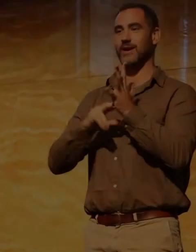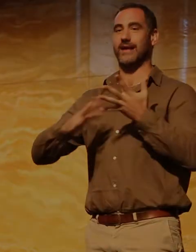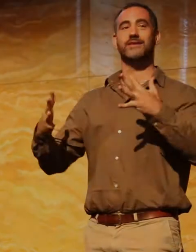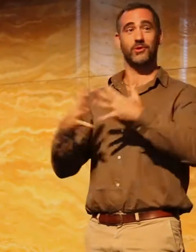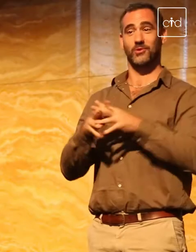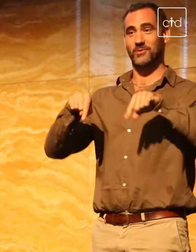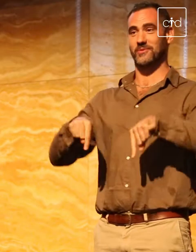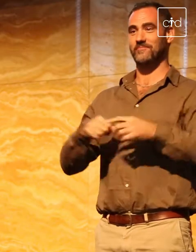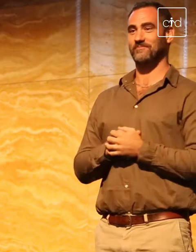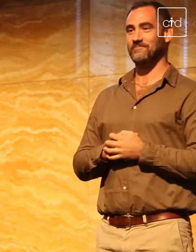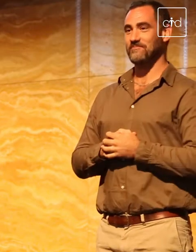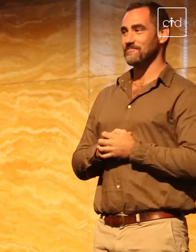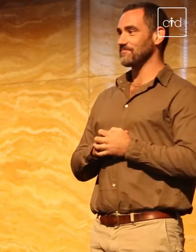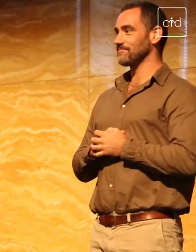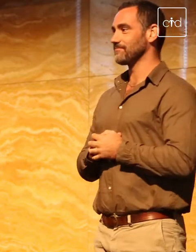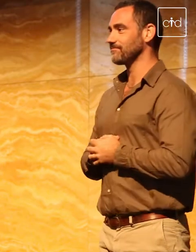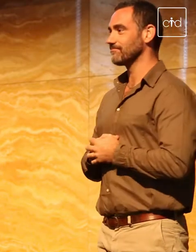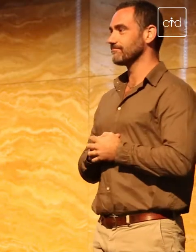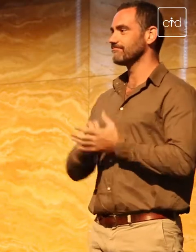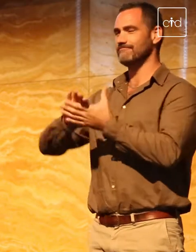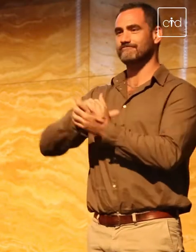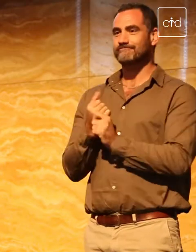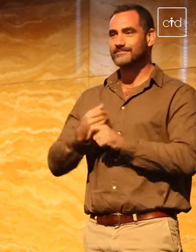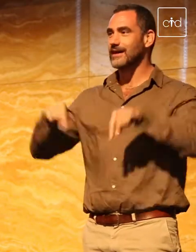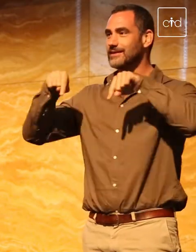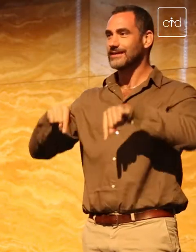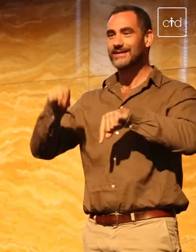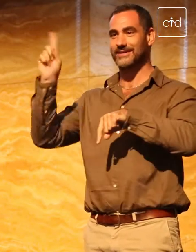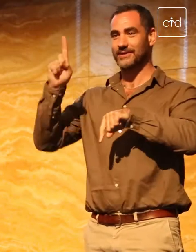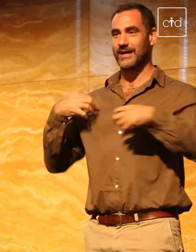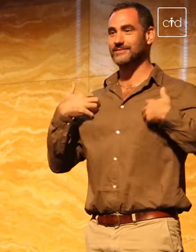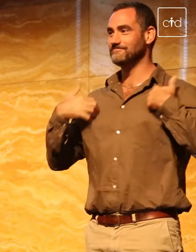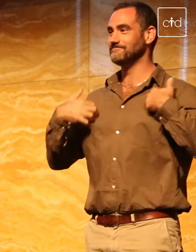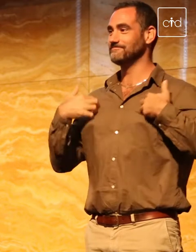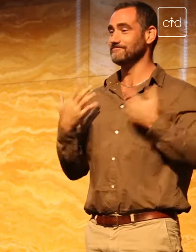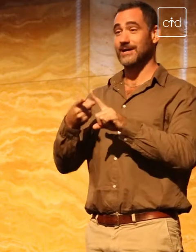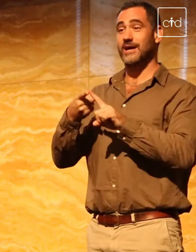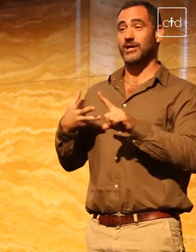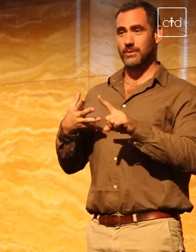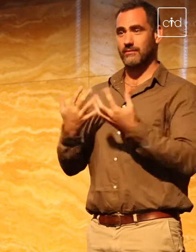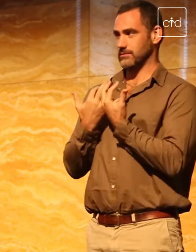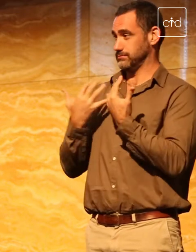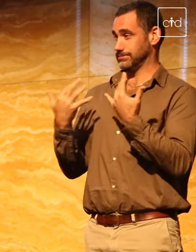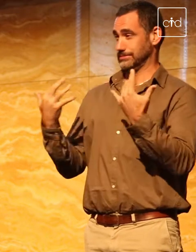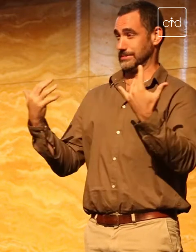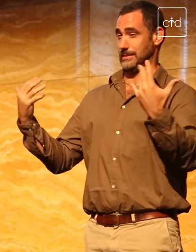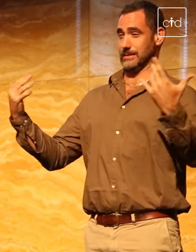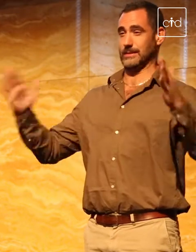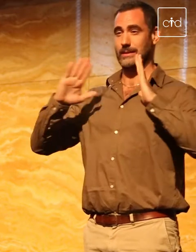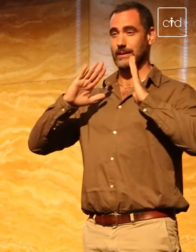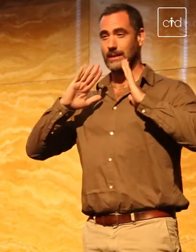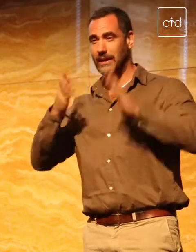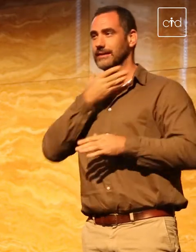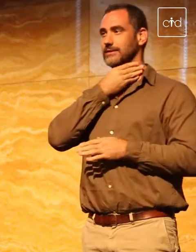Can I just say what a pleasure it is to be here at the Roundtable and specifically to be amongst so many people who have such a passion